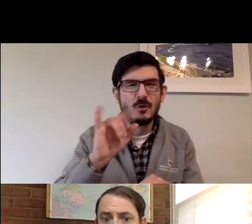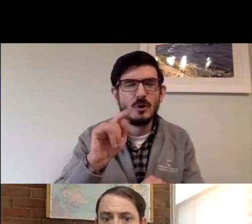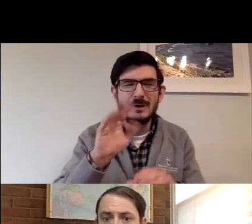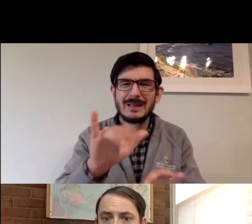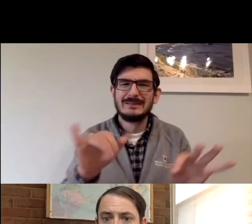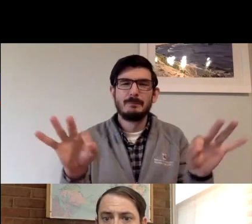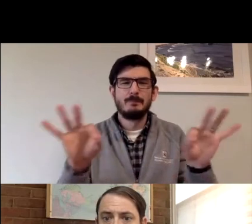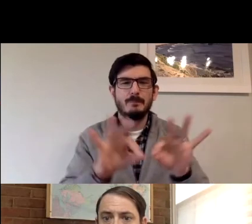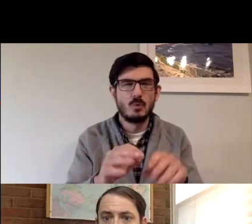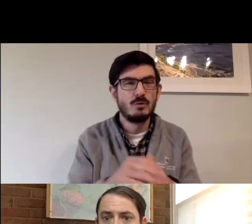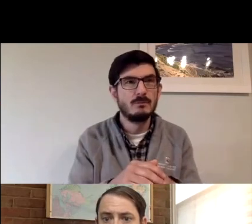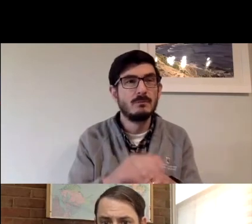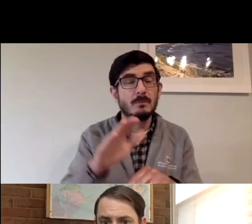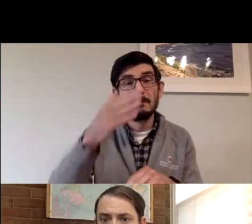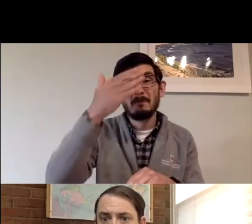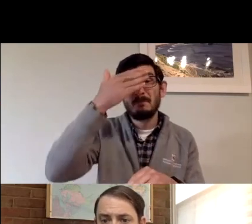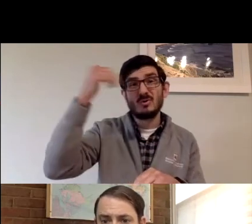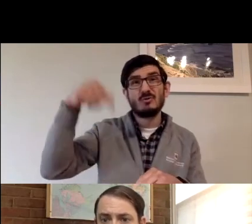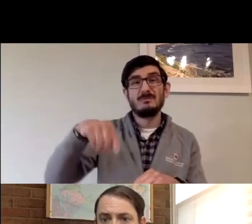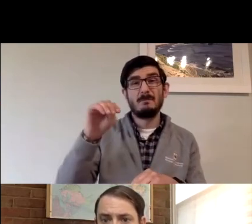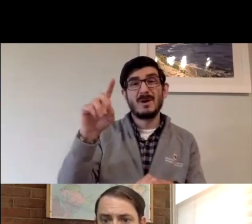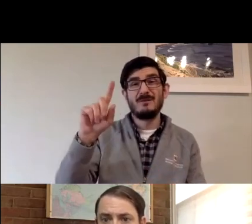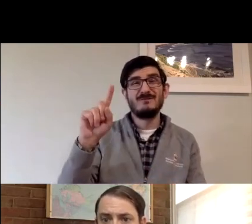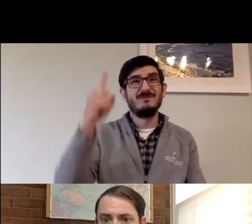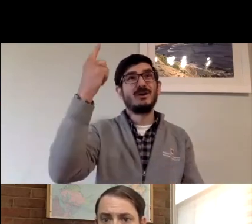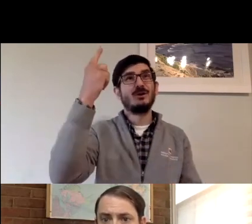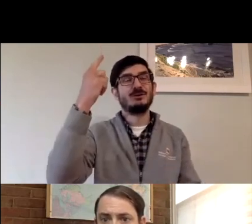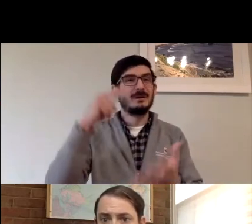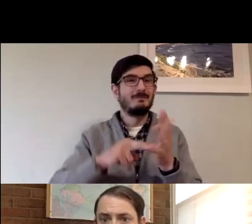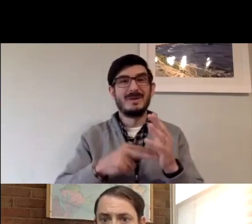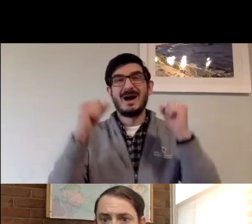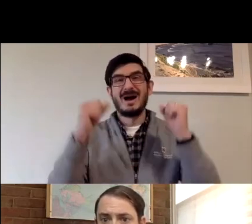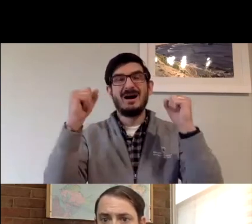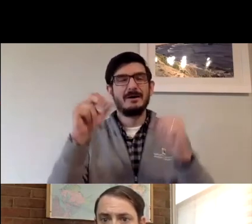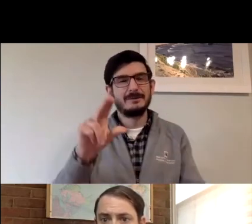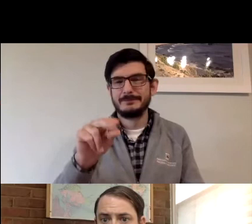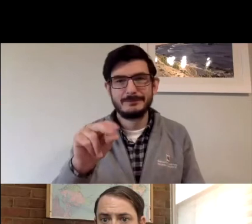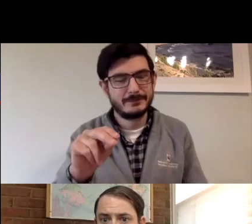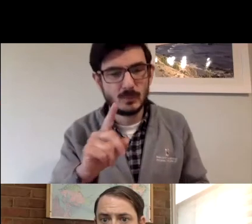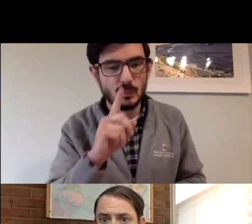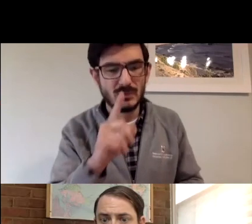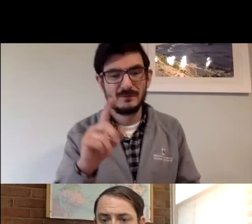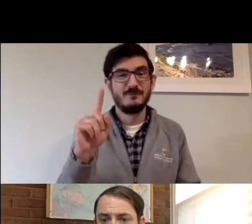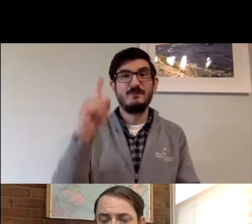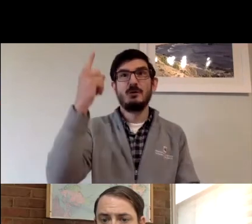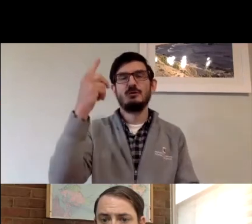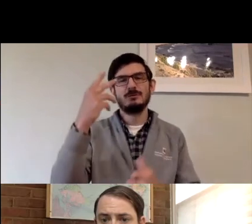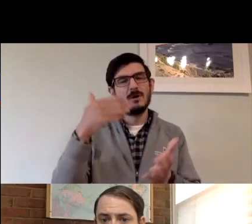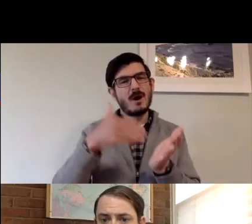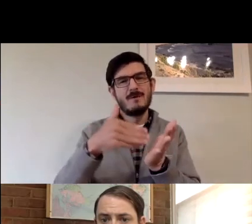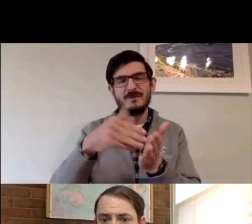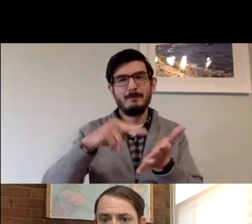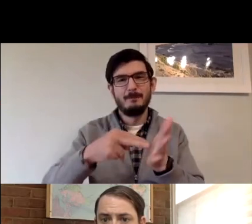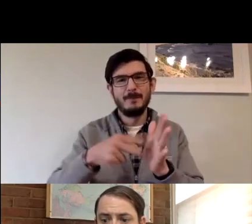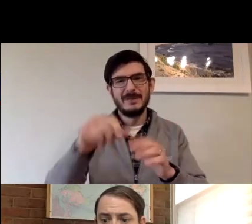more about RTT and push it from your end. think that's vital. Maryland being the first is no cause for